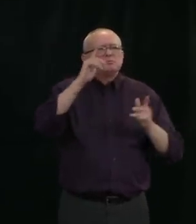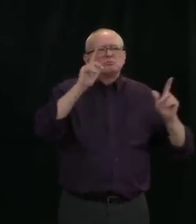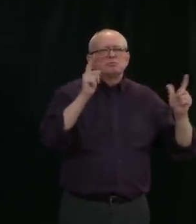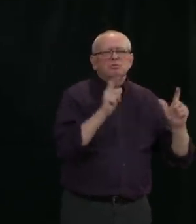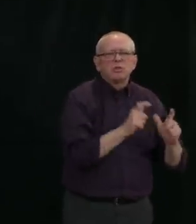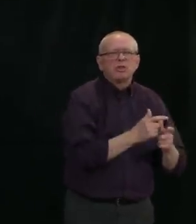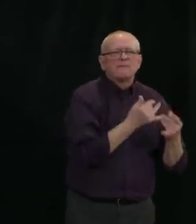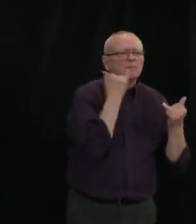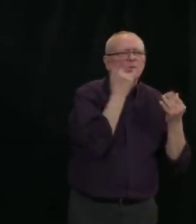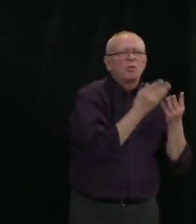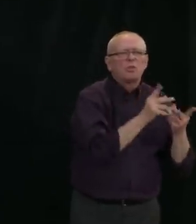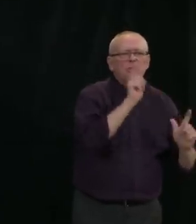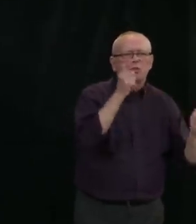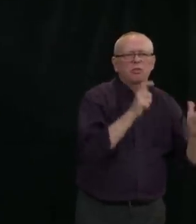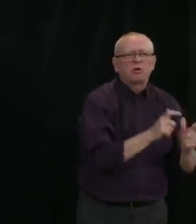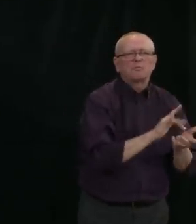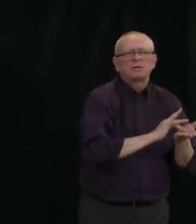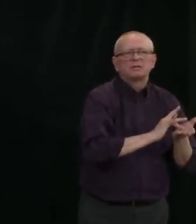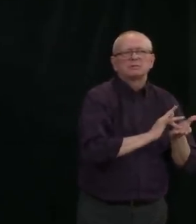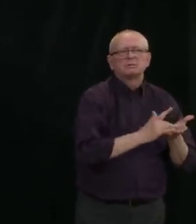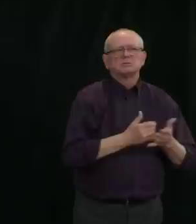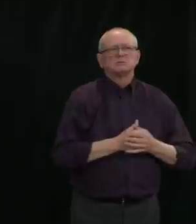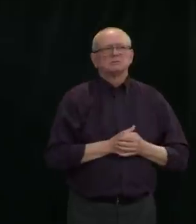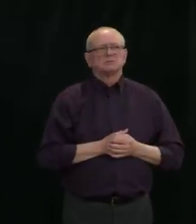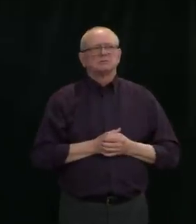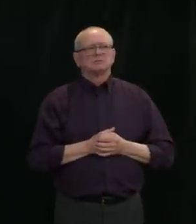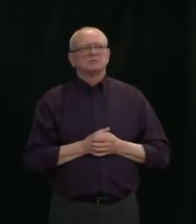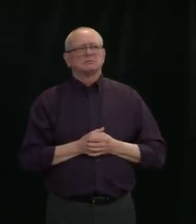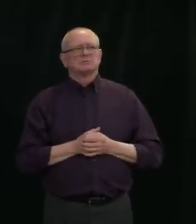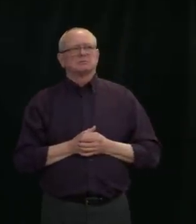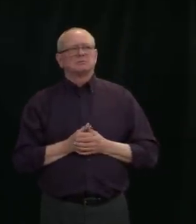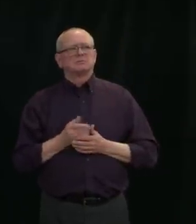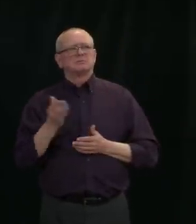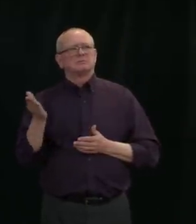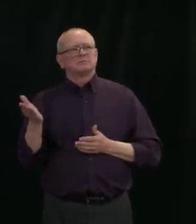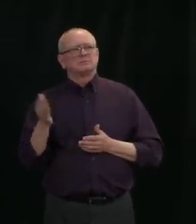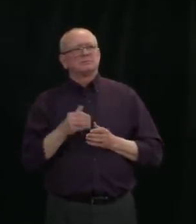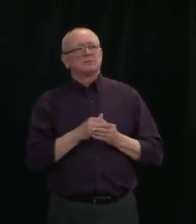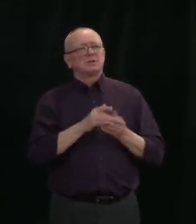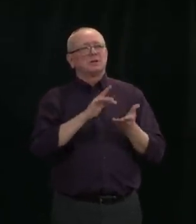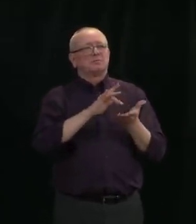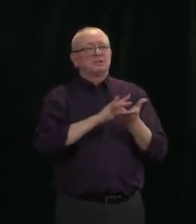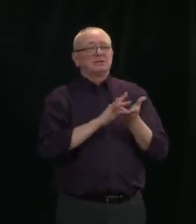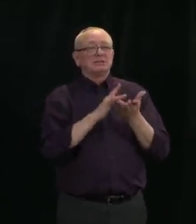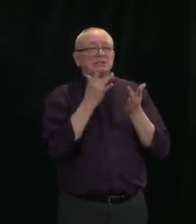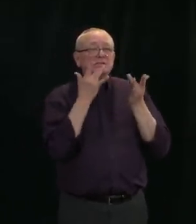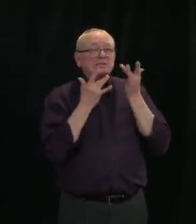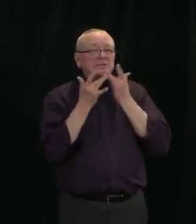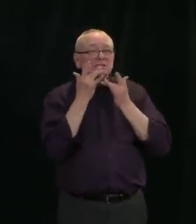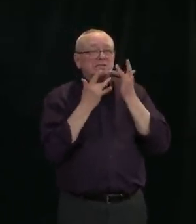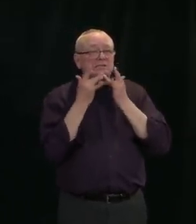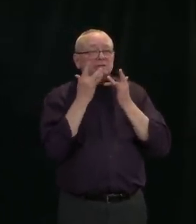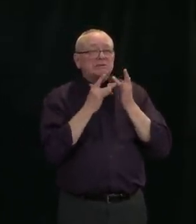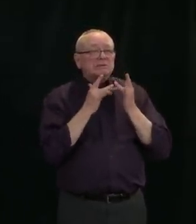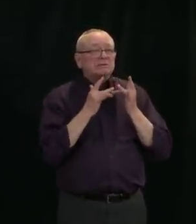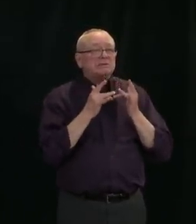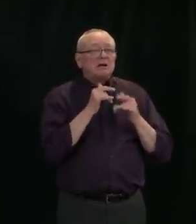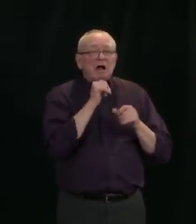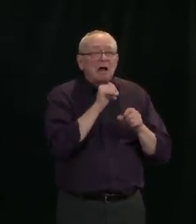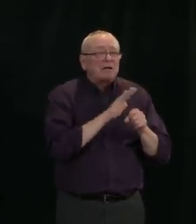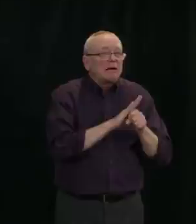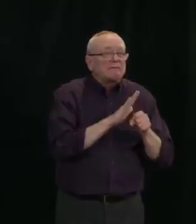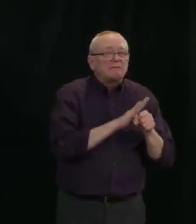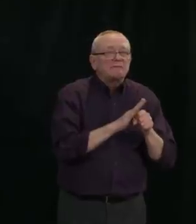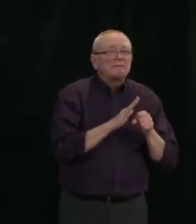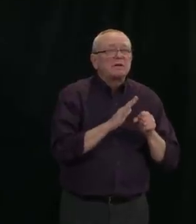shortages, there are a couple of areas, I guess. So one is we know that with the measures in place around